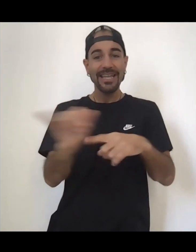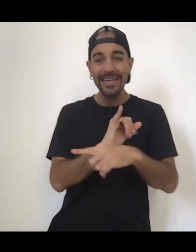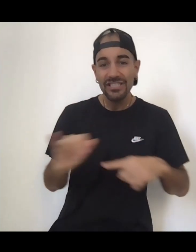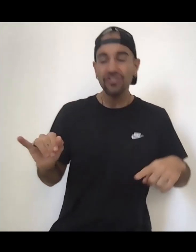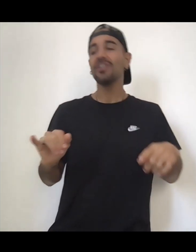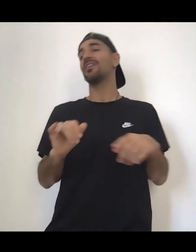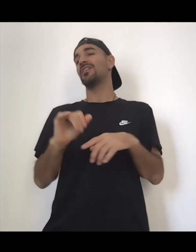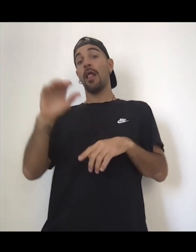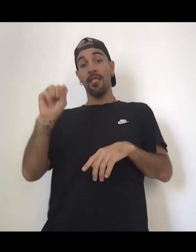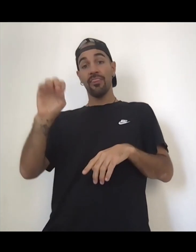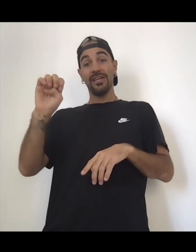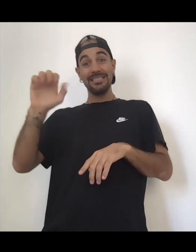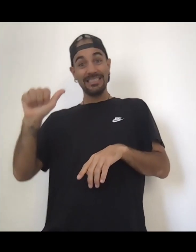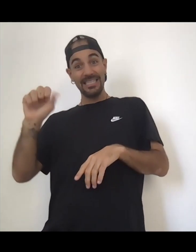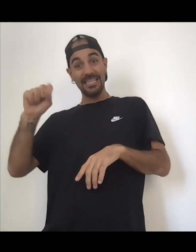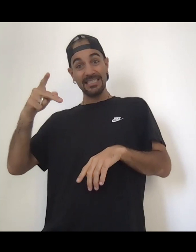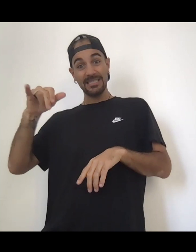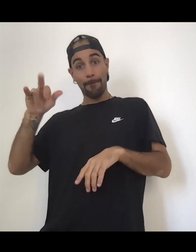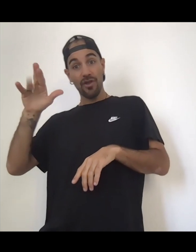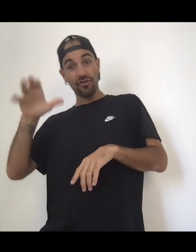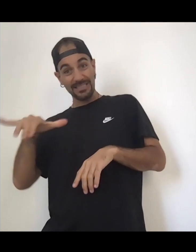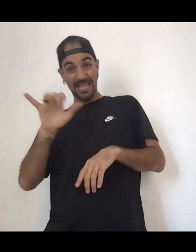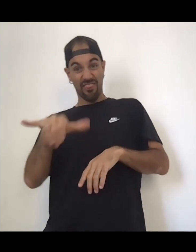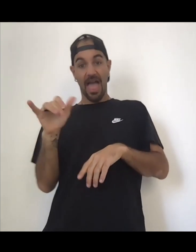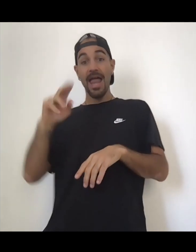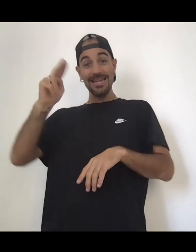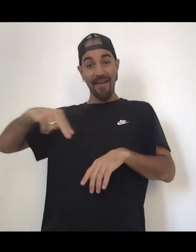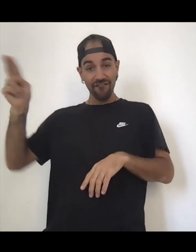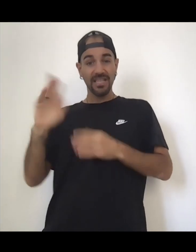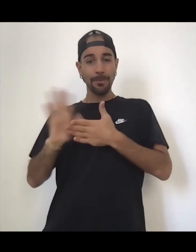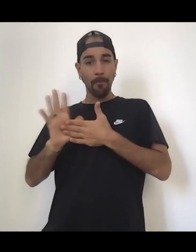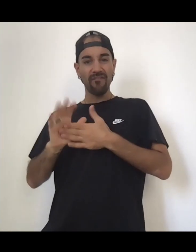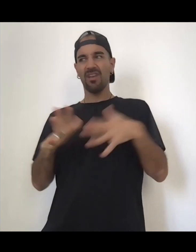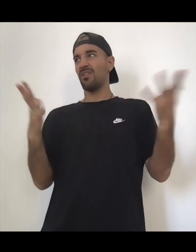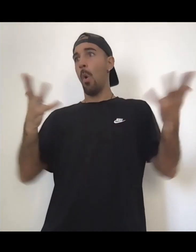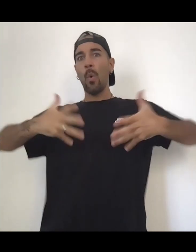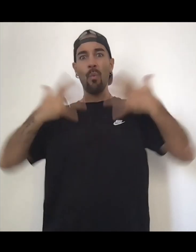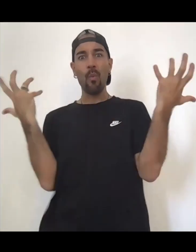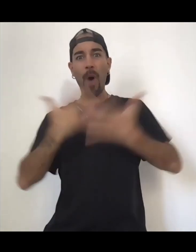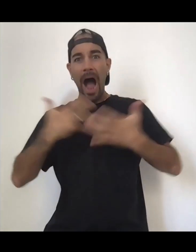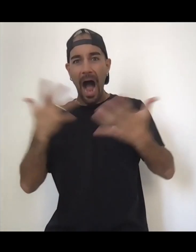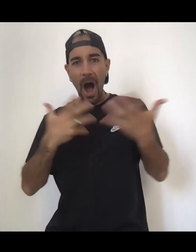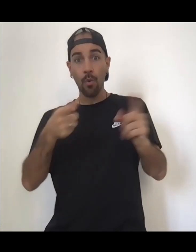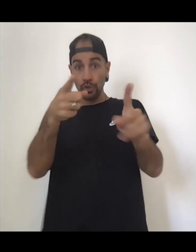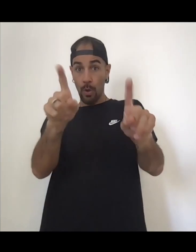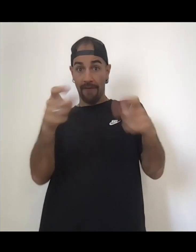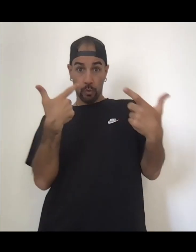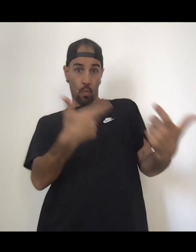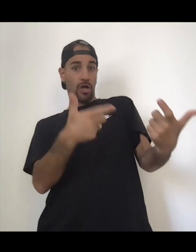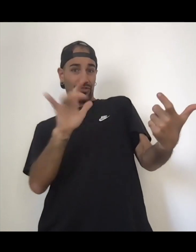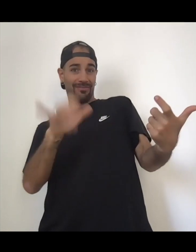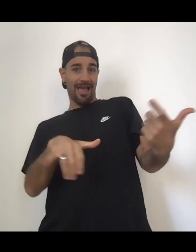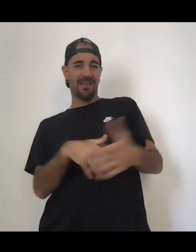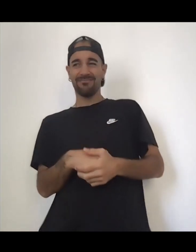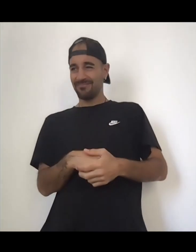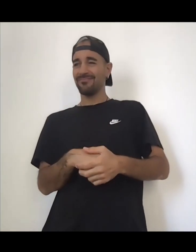oh my god see Spiracy on Netflix wow wow you need to watch